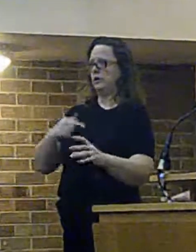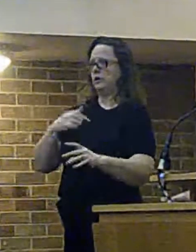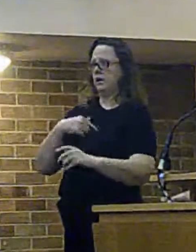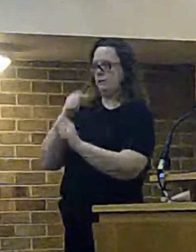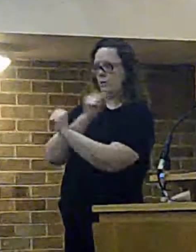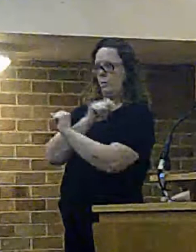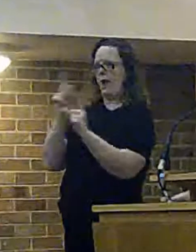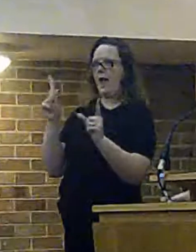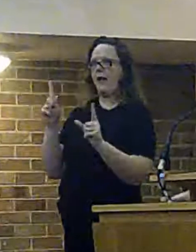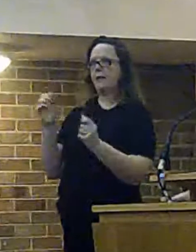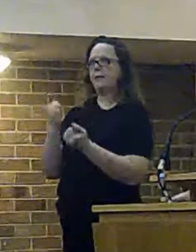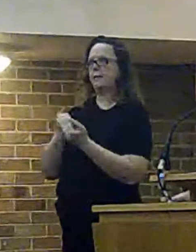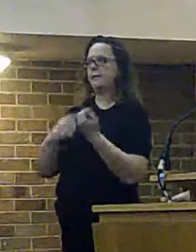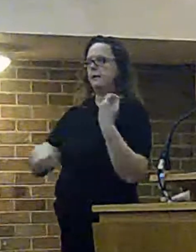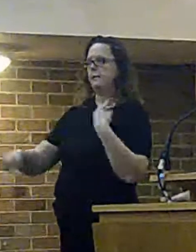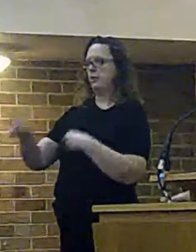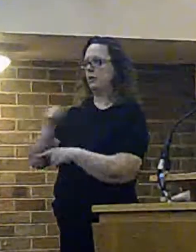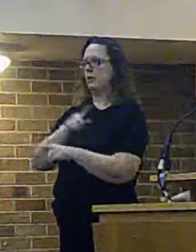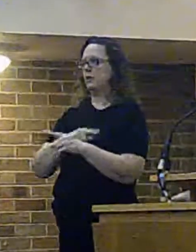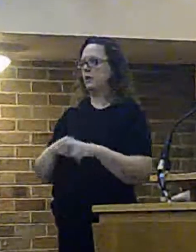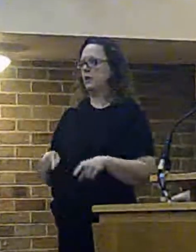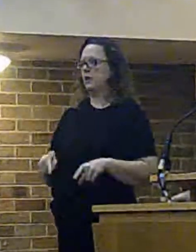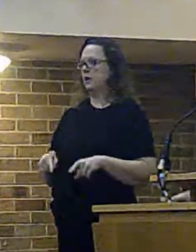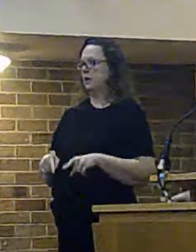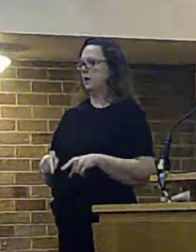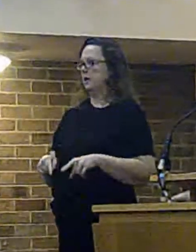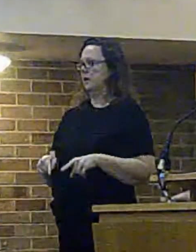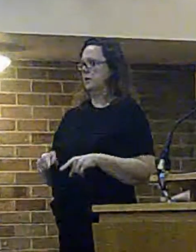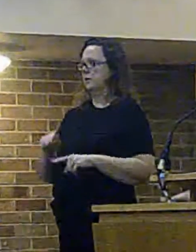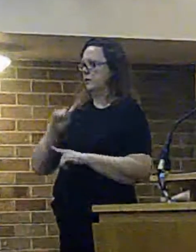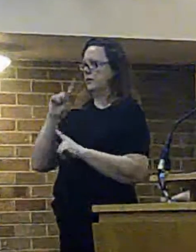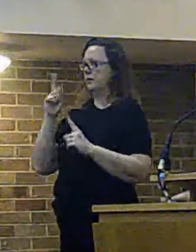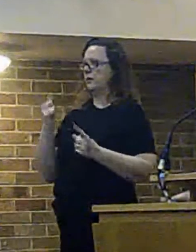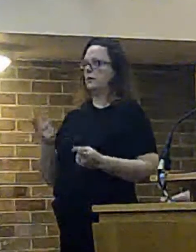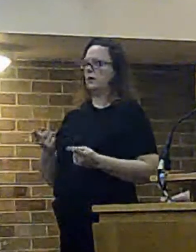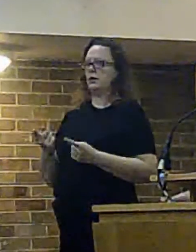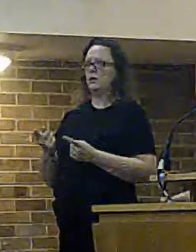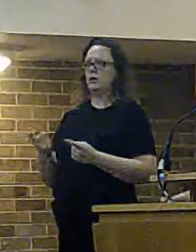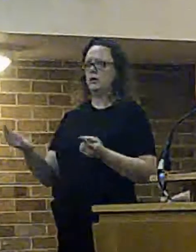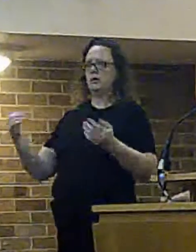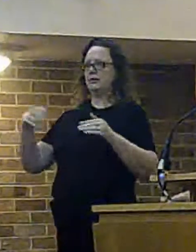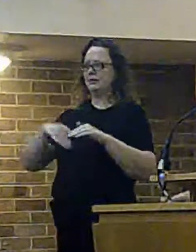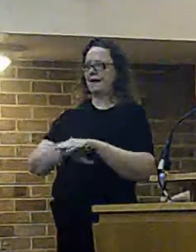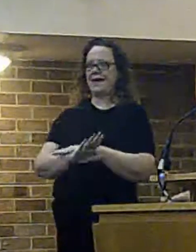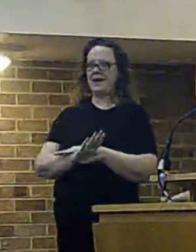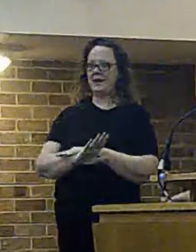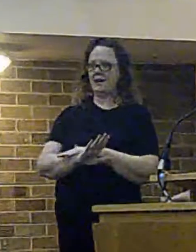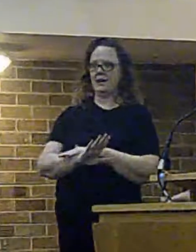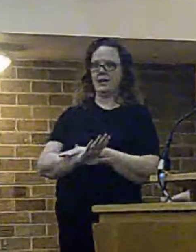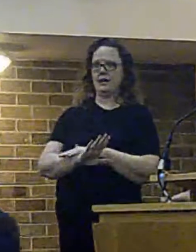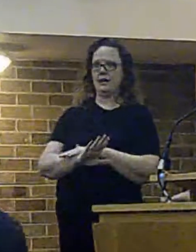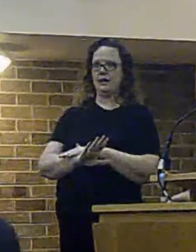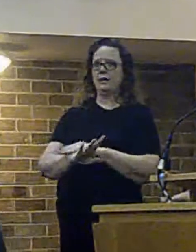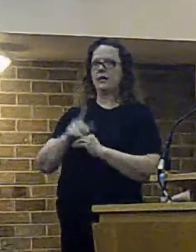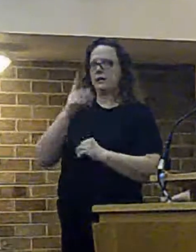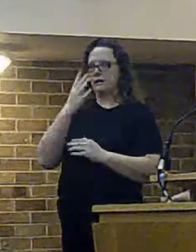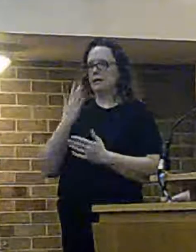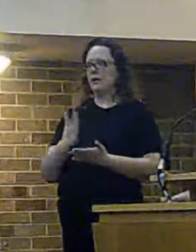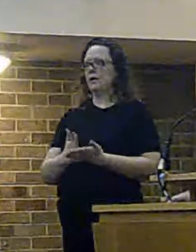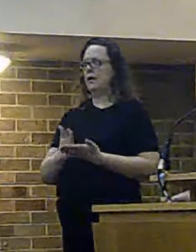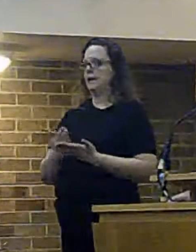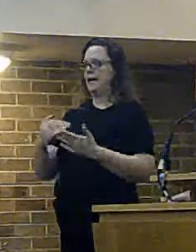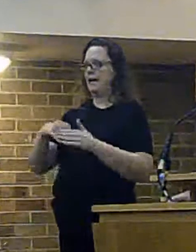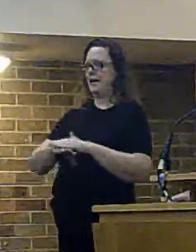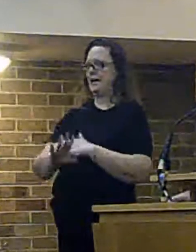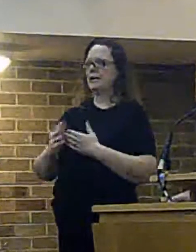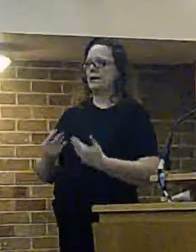that there are a number of people who were not able to to get in the last time who have managed to get in now but